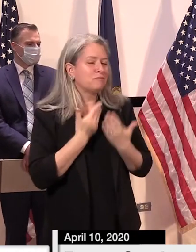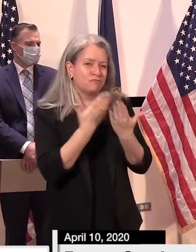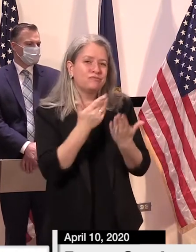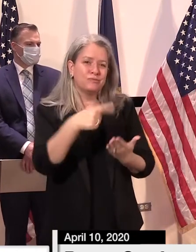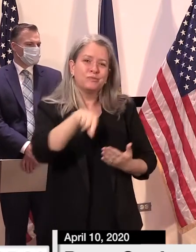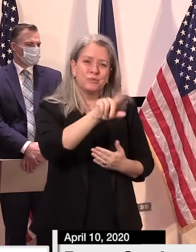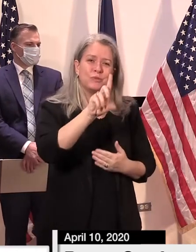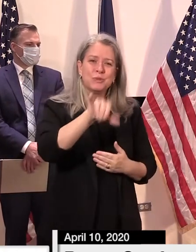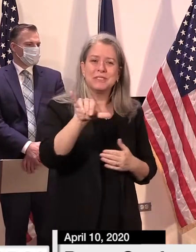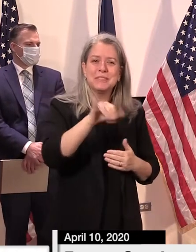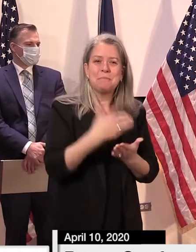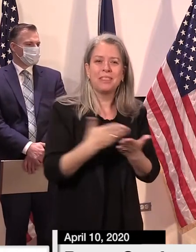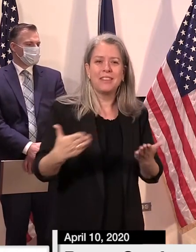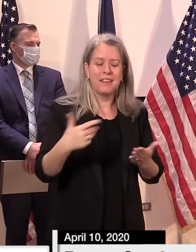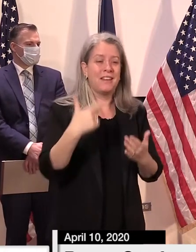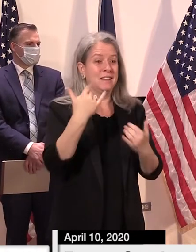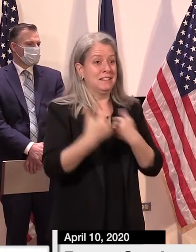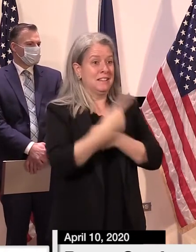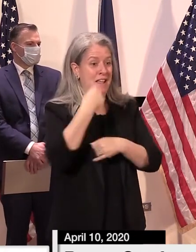next few days and weeks.